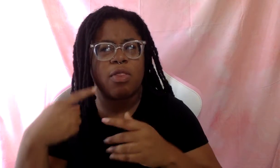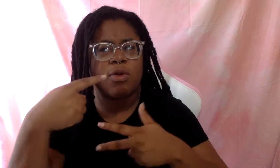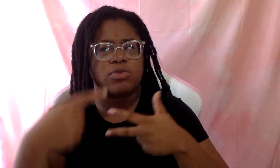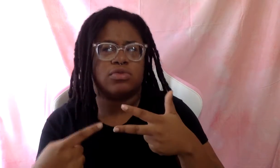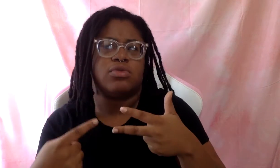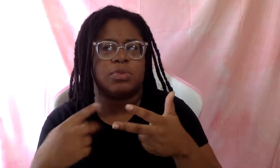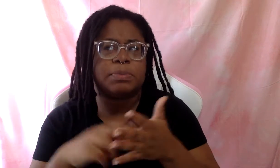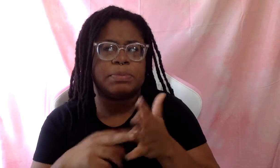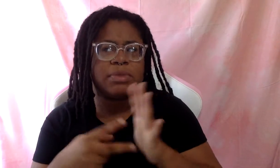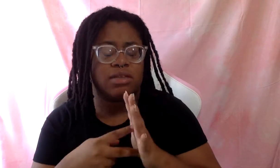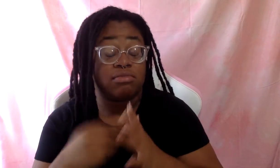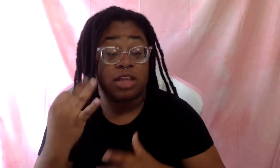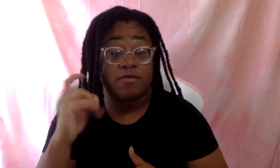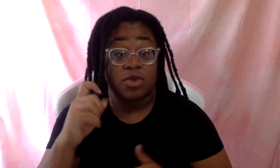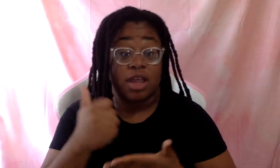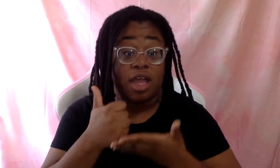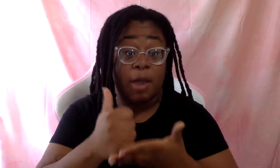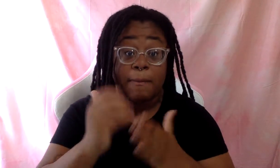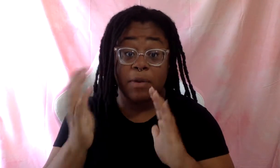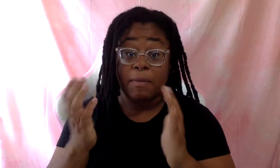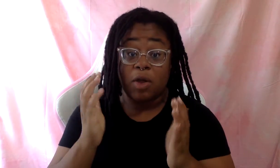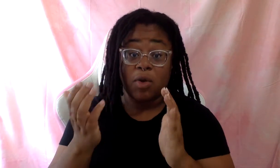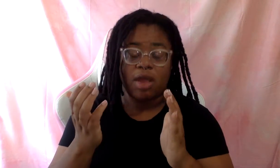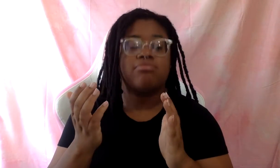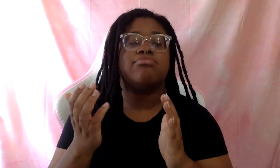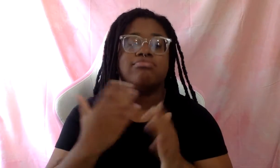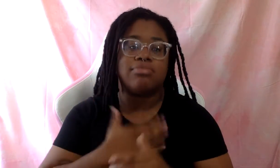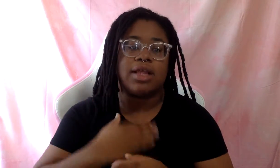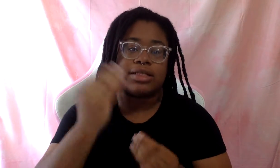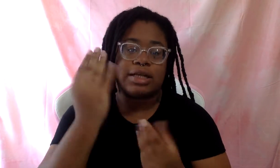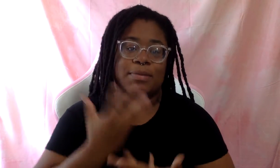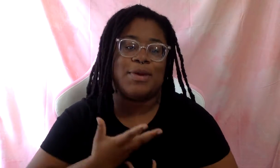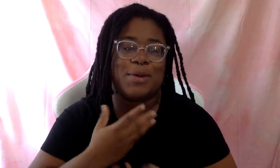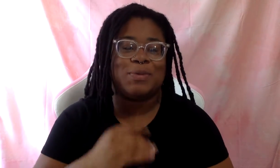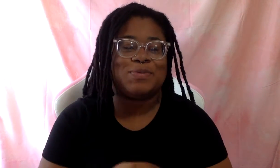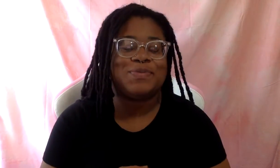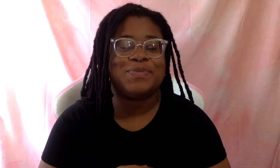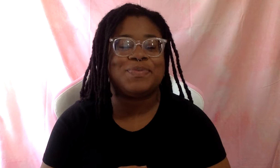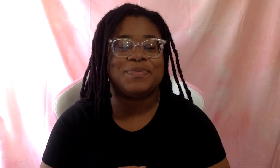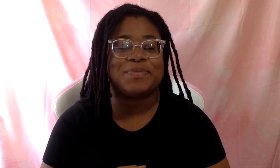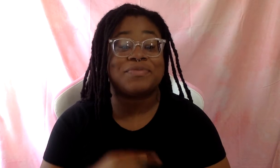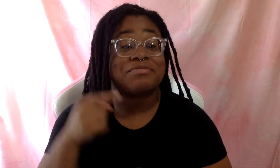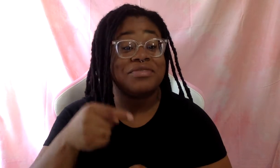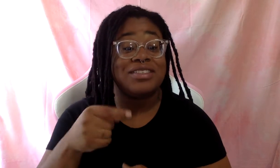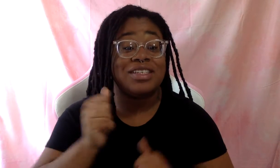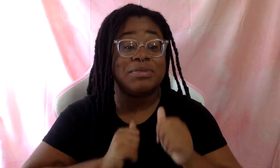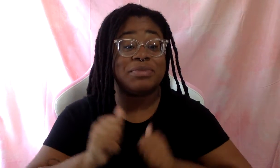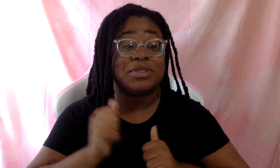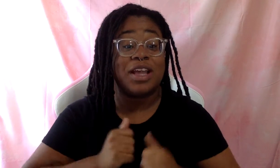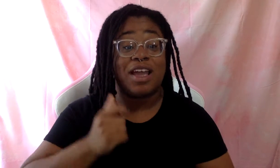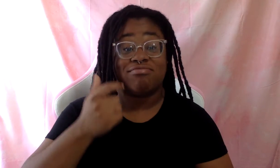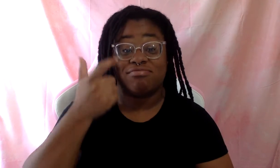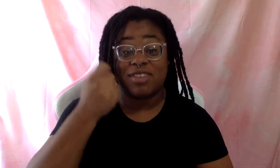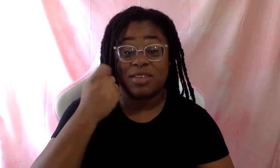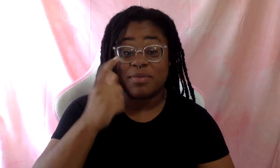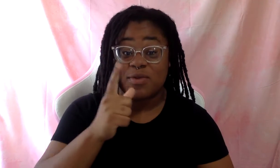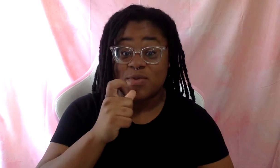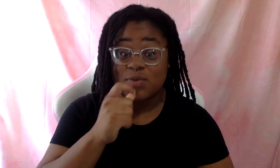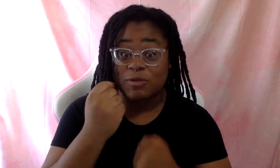you need help comparing, please let me know. This episode is sponsored by BetterHelp. BetterHelp allows